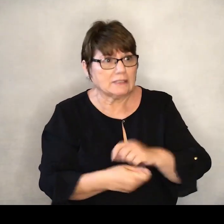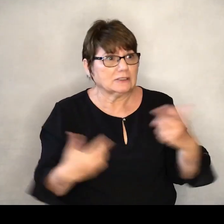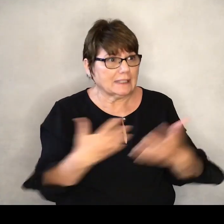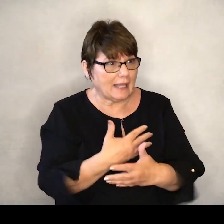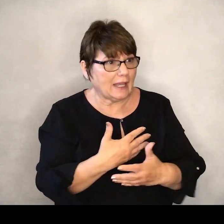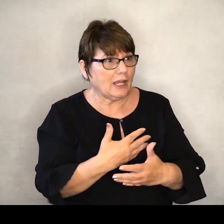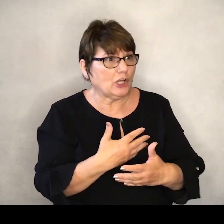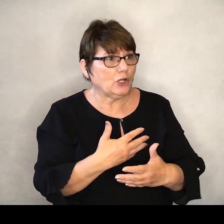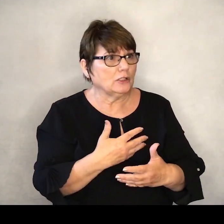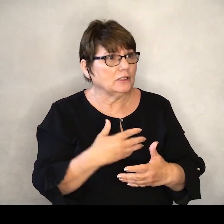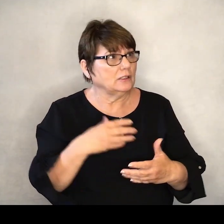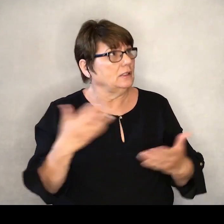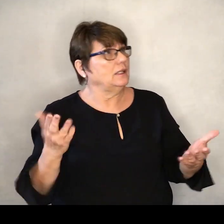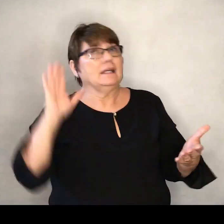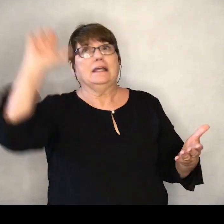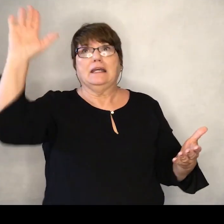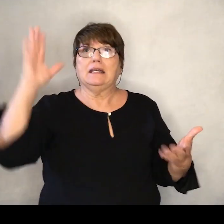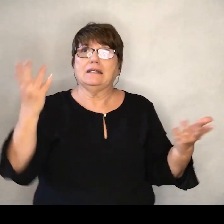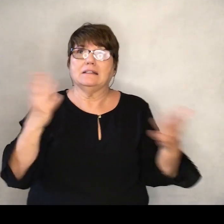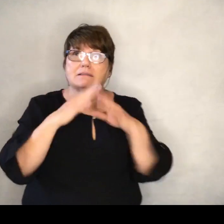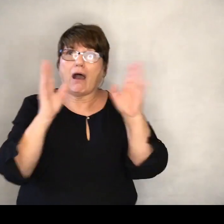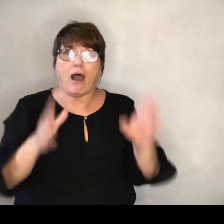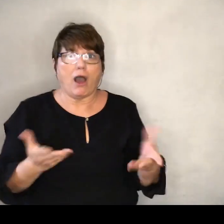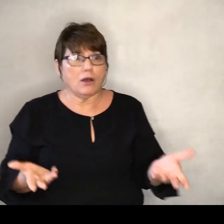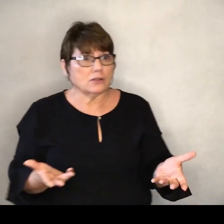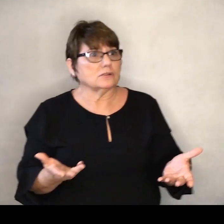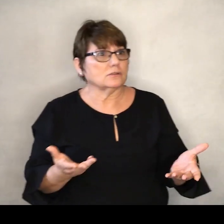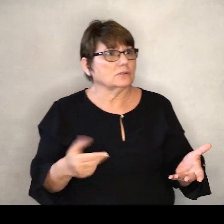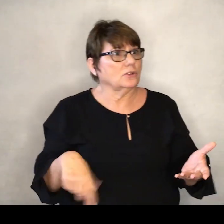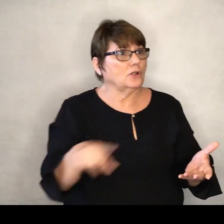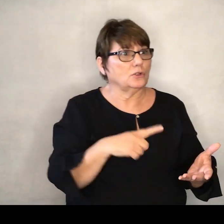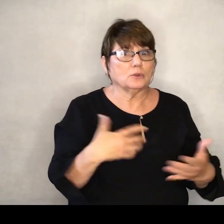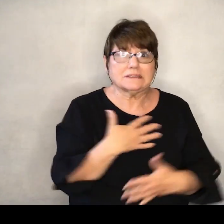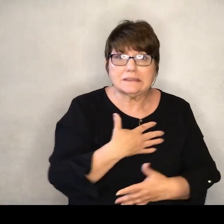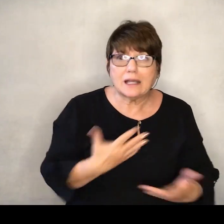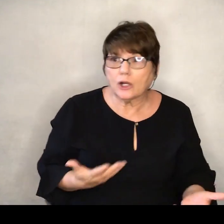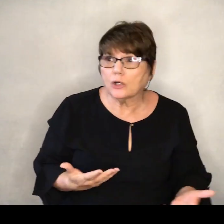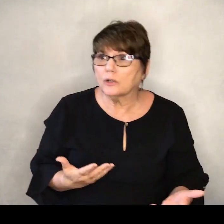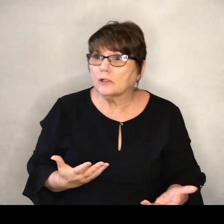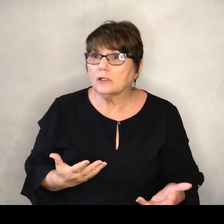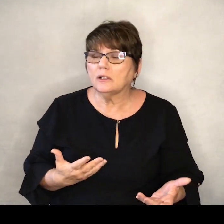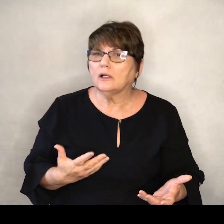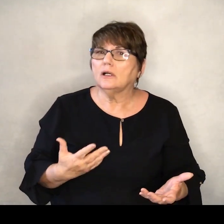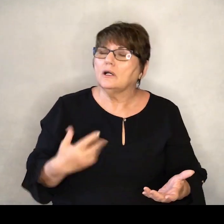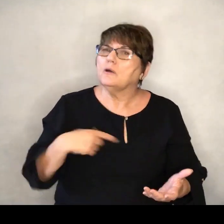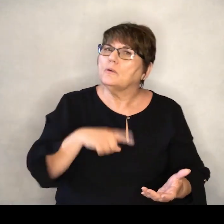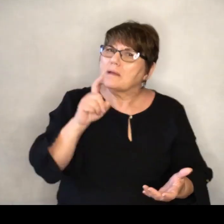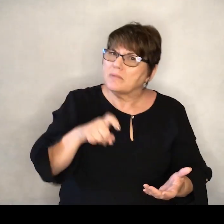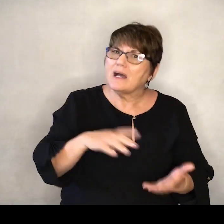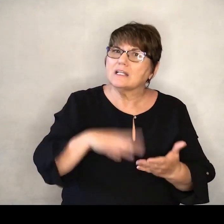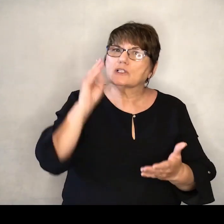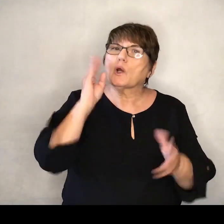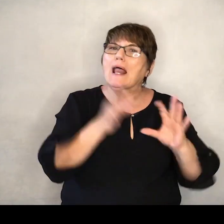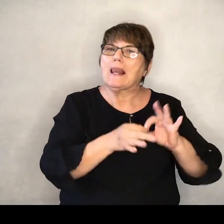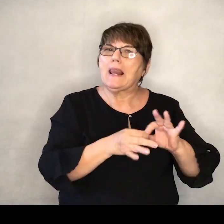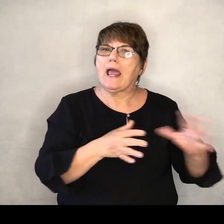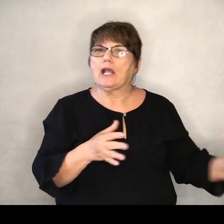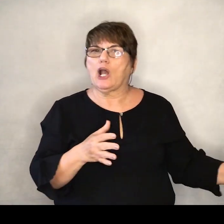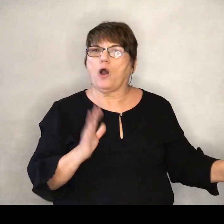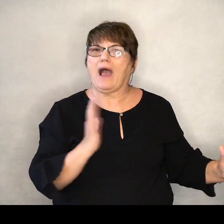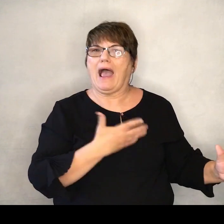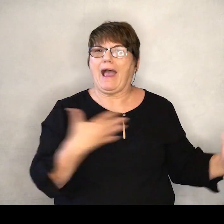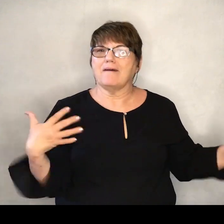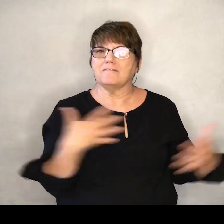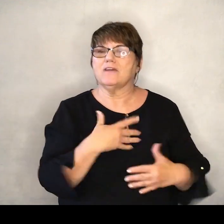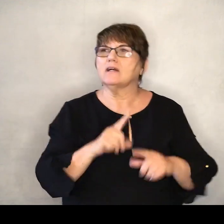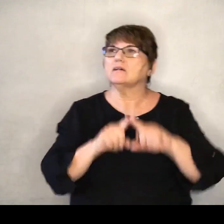In this place. At this particular time. We must learn to let go of our fear and